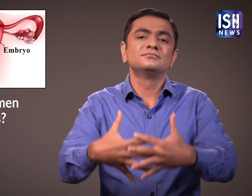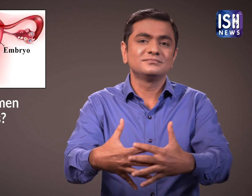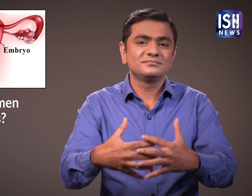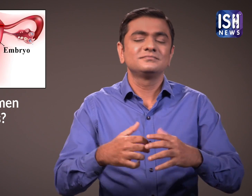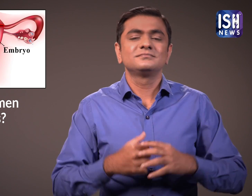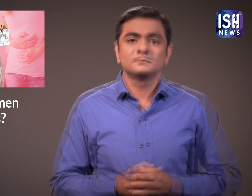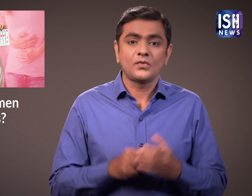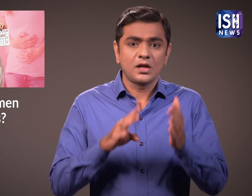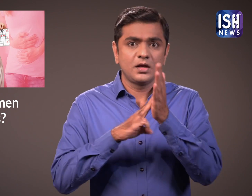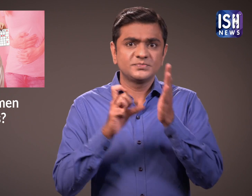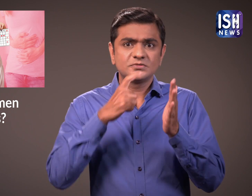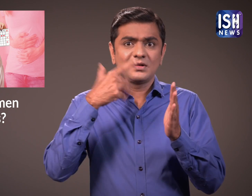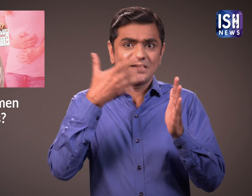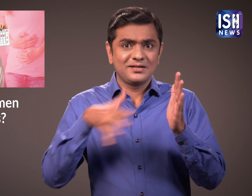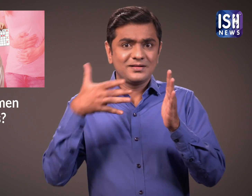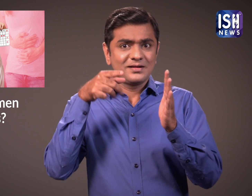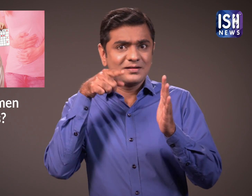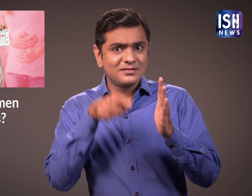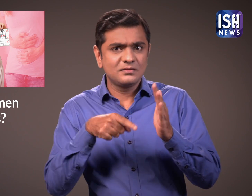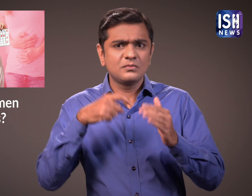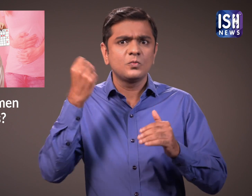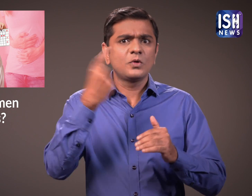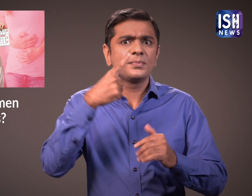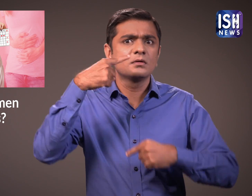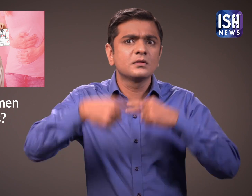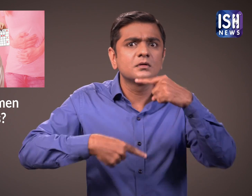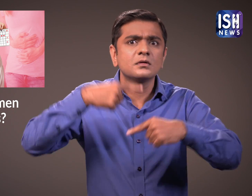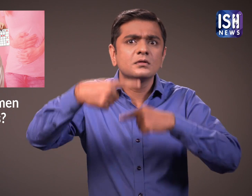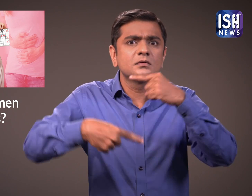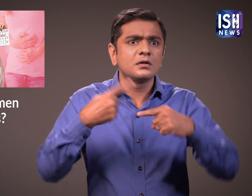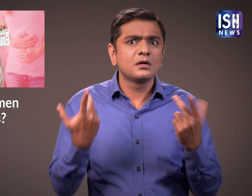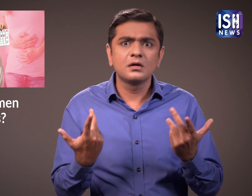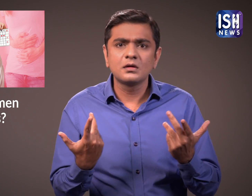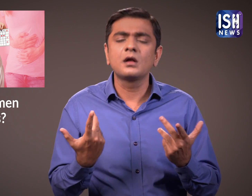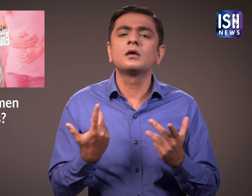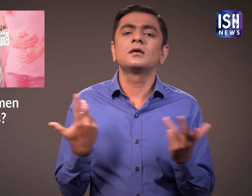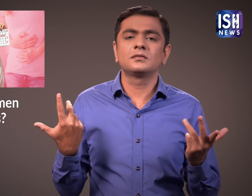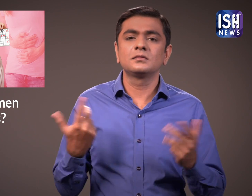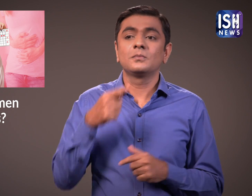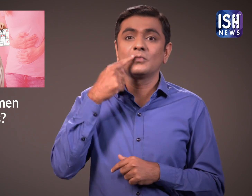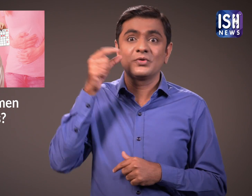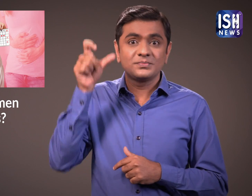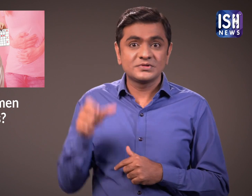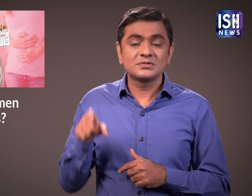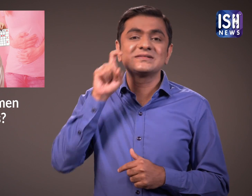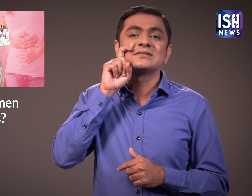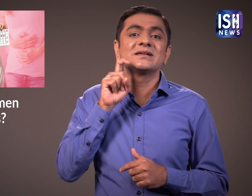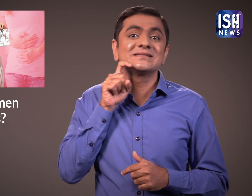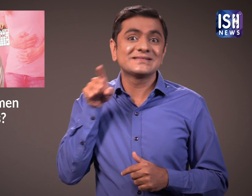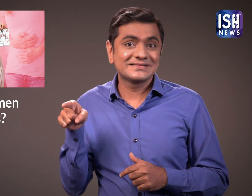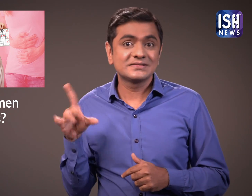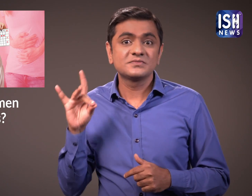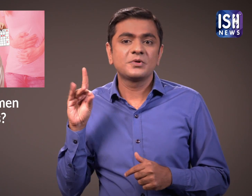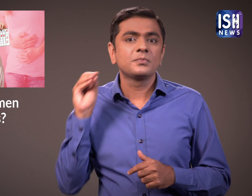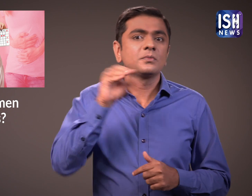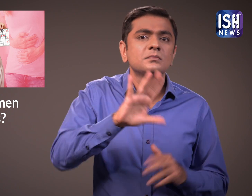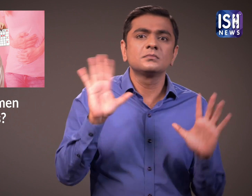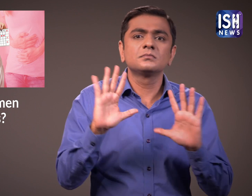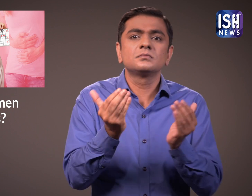gets pregnant. How does menstrual cycle happen every month? 4. When the sperm does not meet